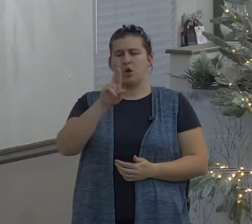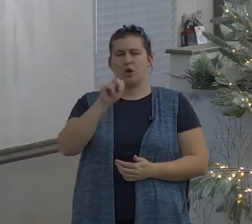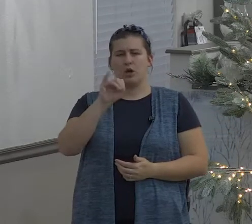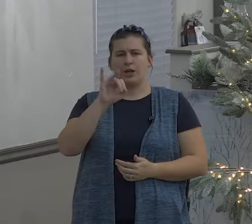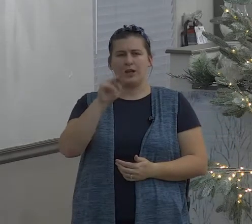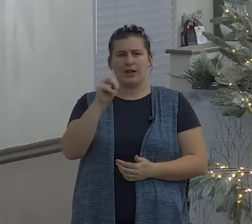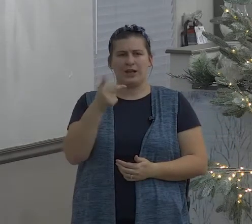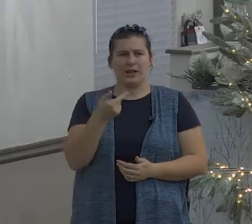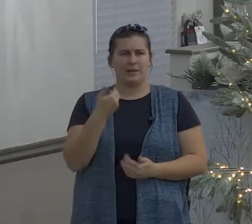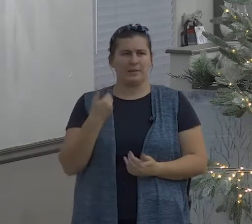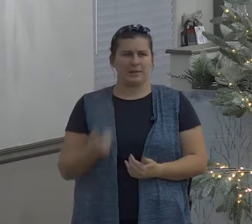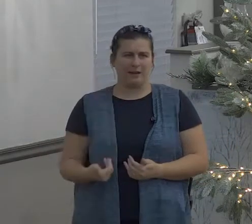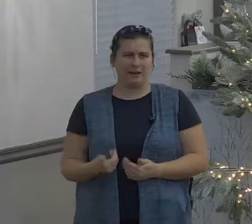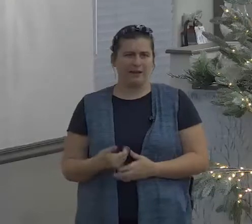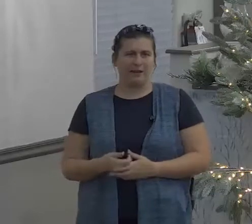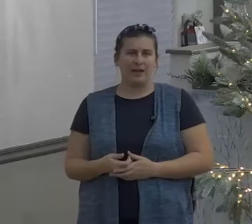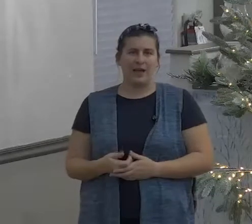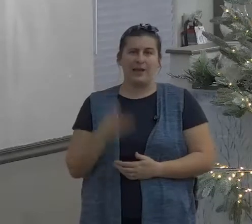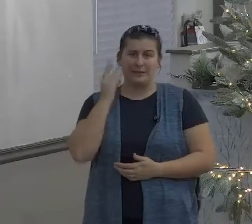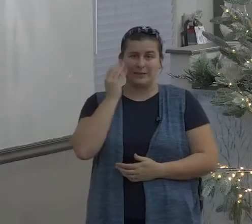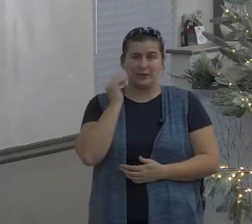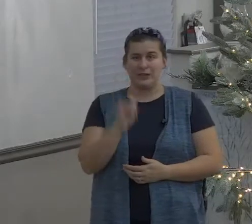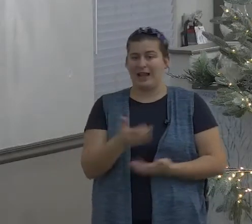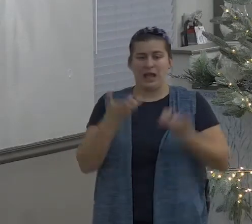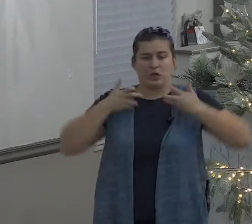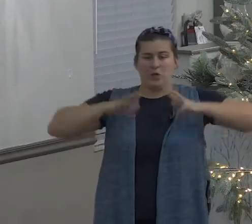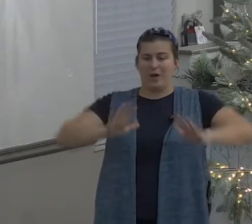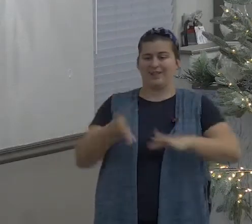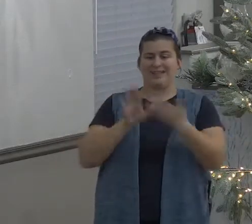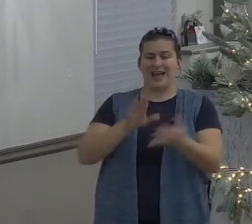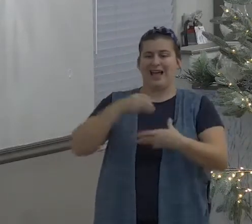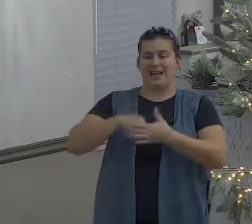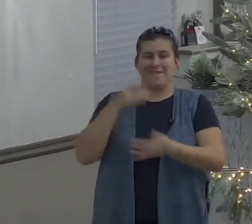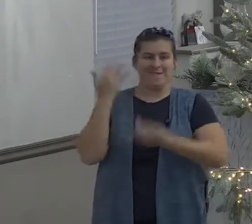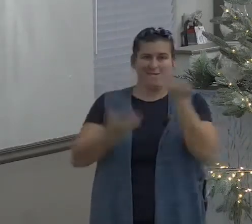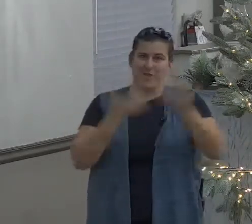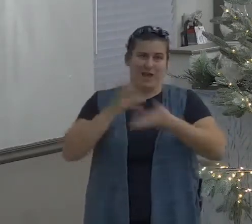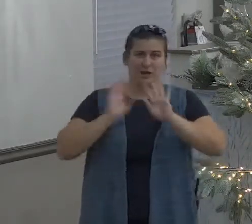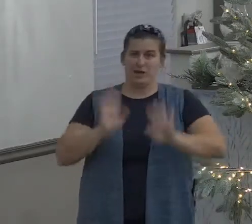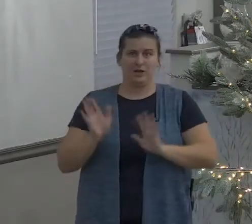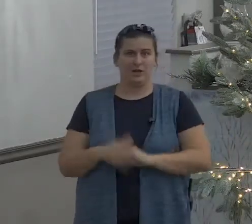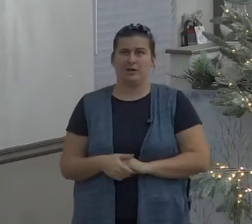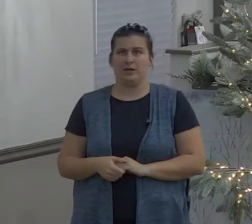I've experienced what it means to have your clothes on fire and it's burning you